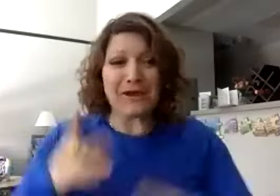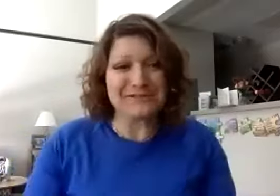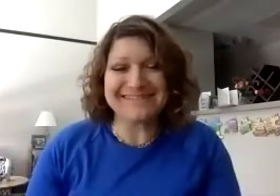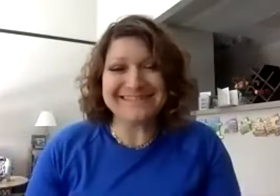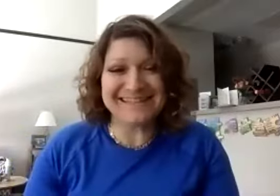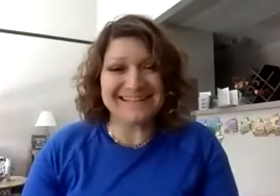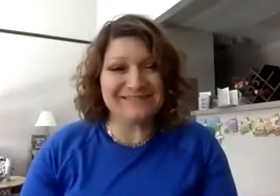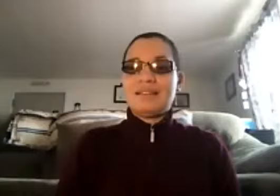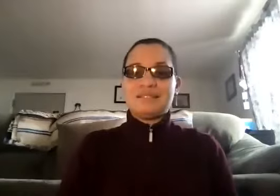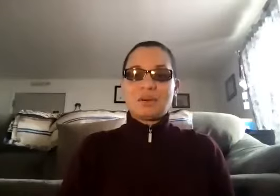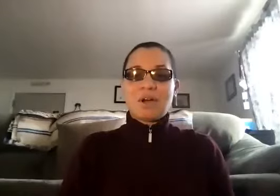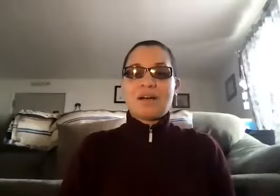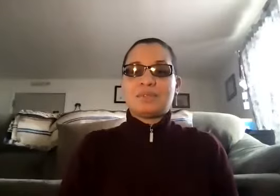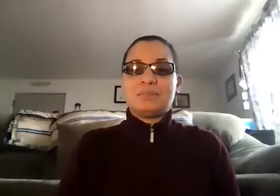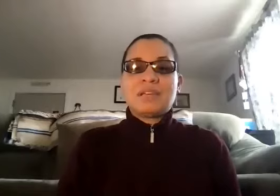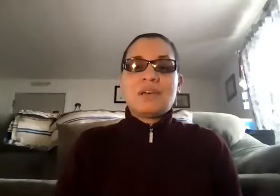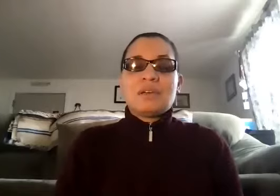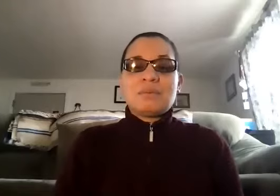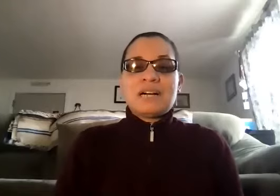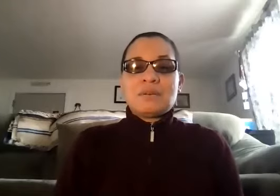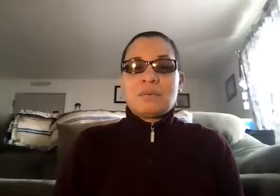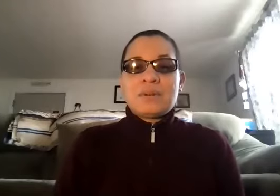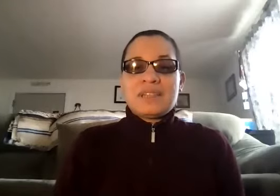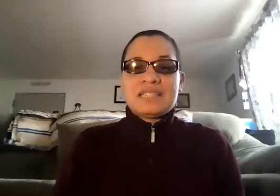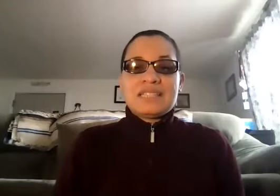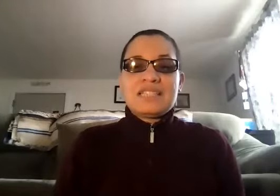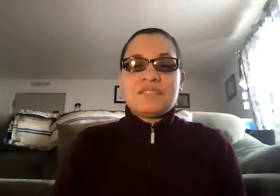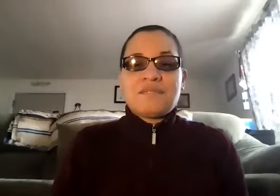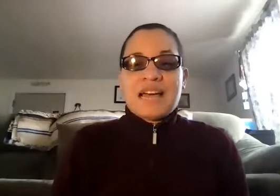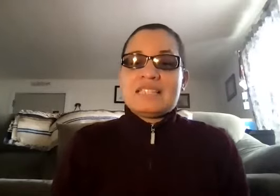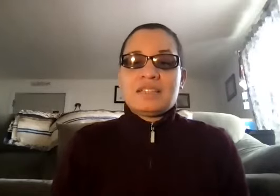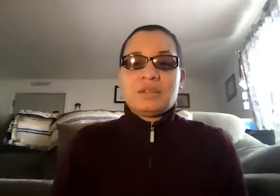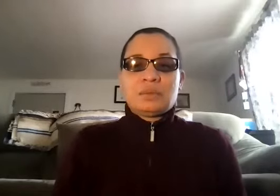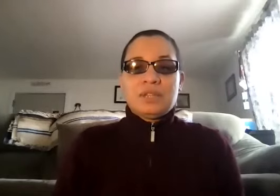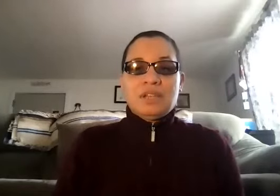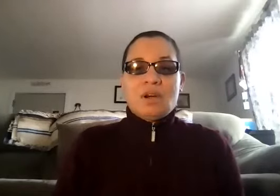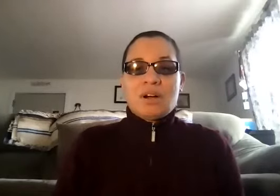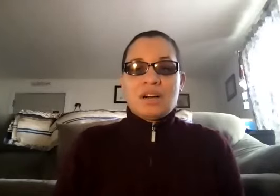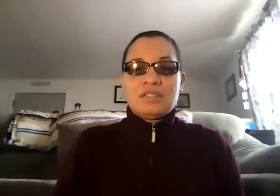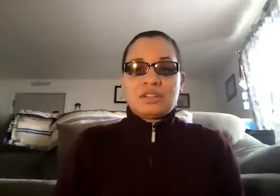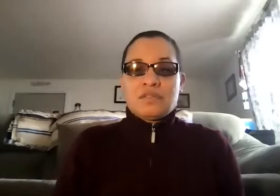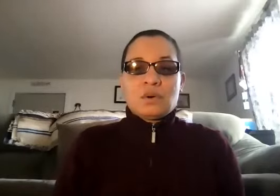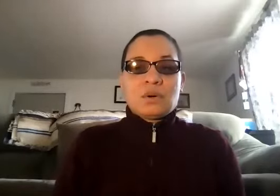Okay, no problem. Well, with assistive devices, we all look for